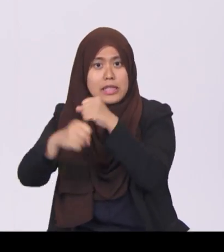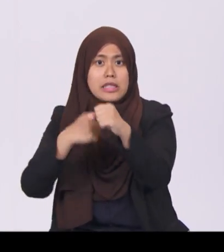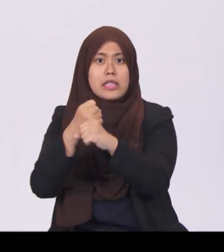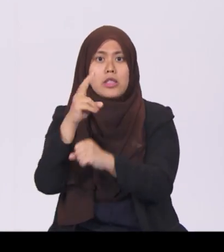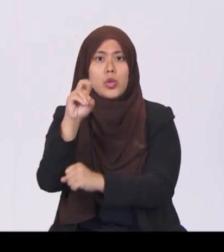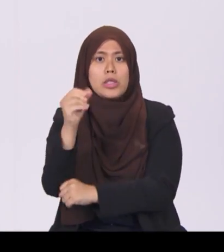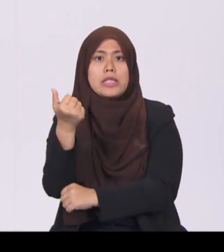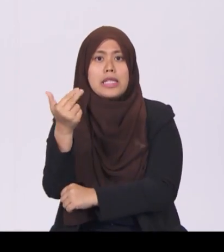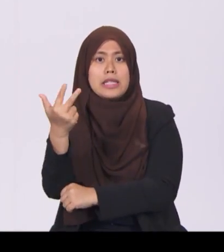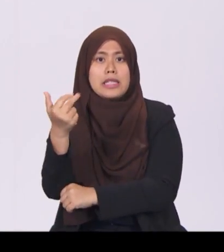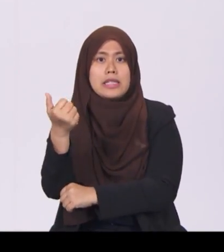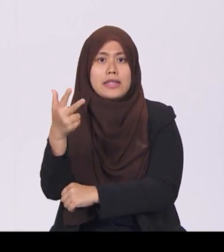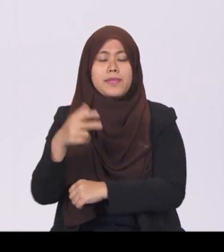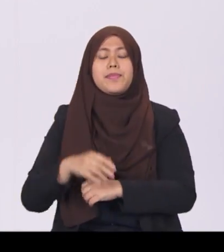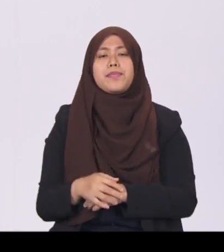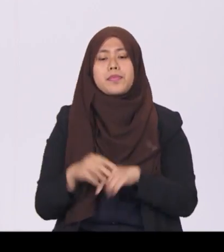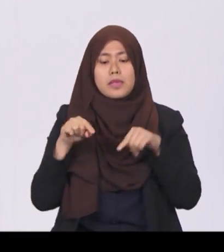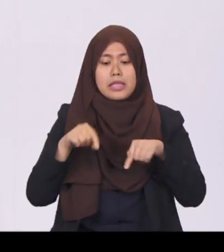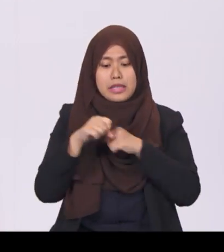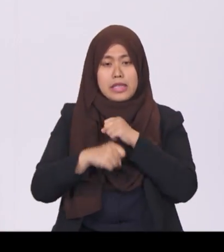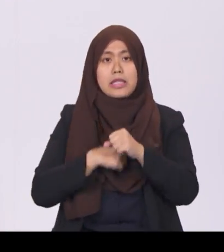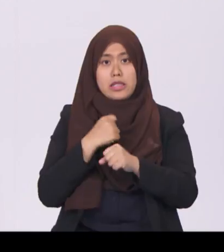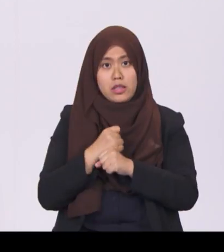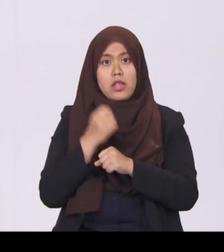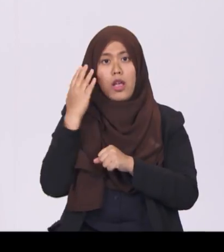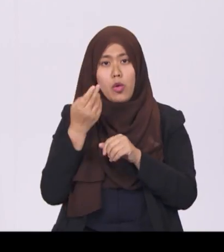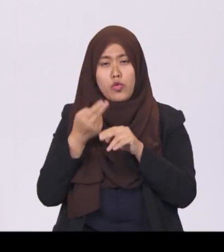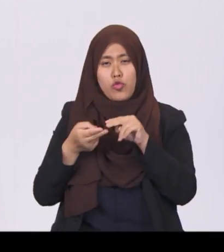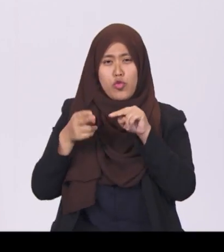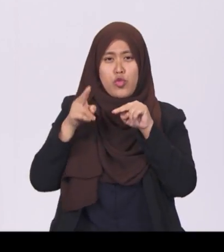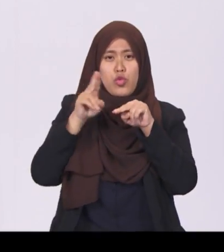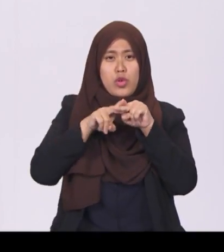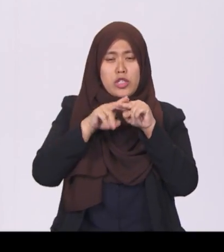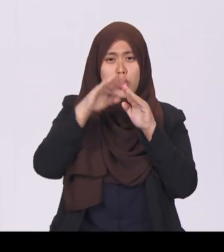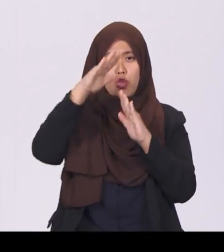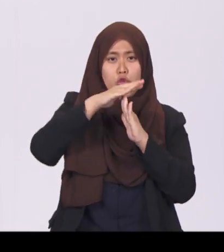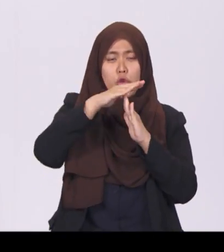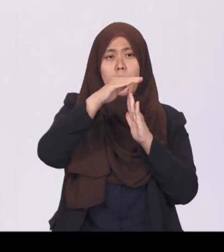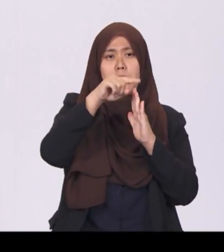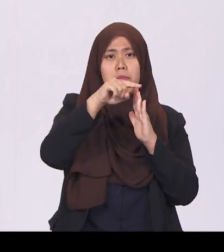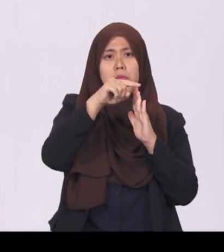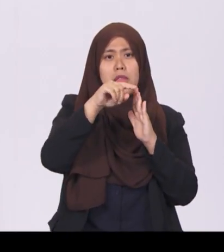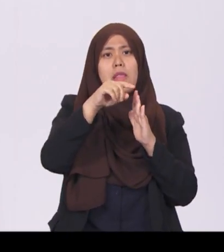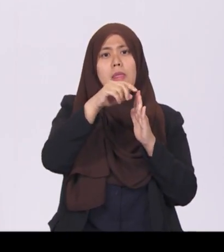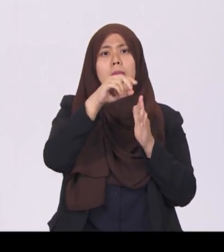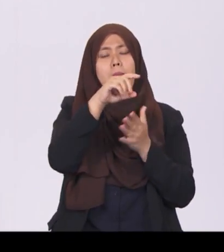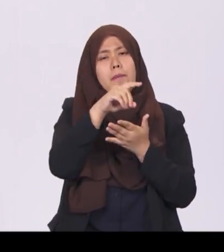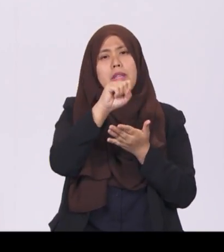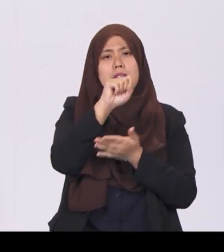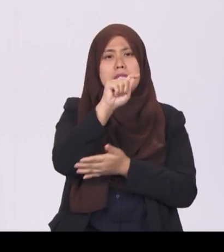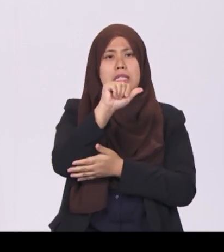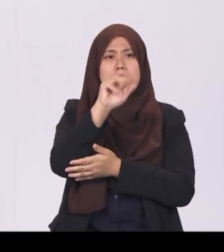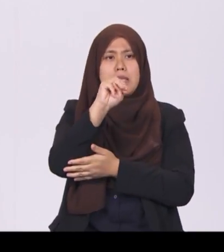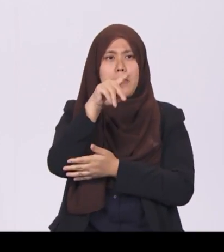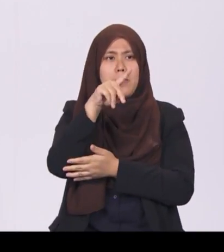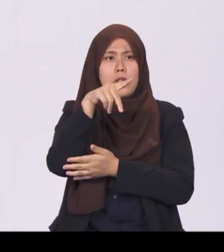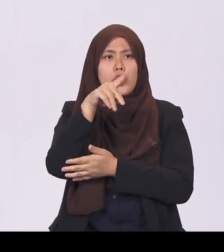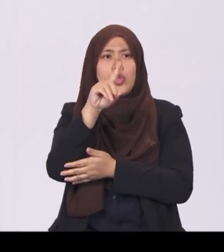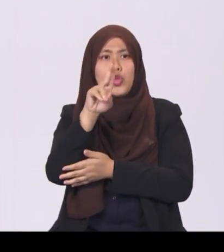This year, I will raise the top marginal buyer's stamp duty or BSD rates for residential properties from